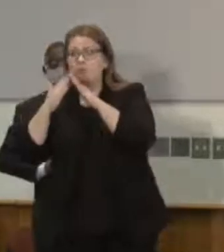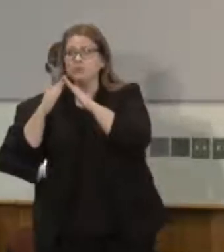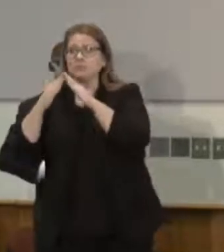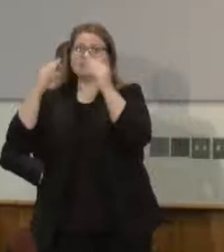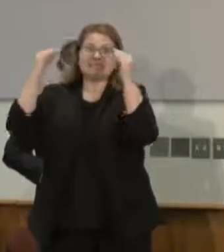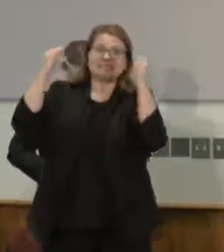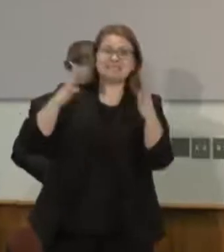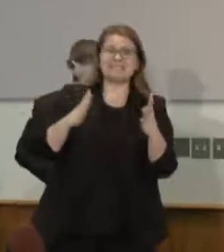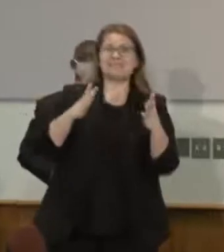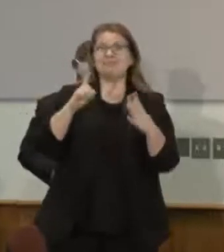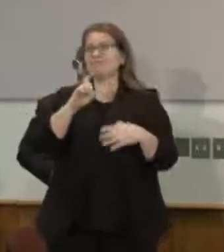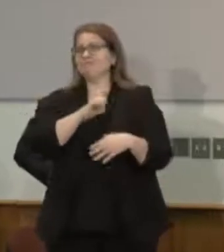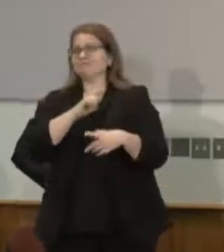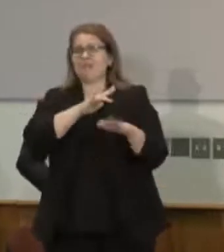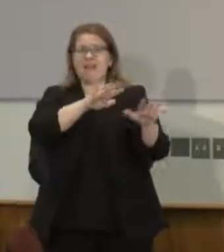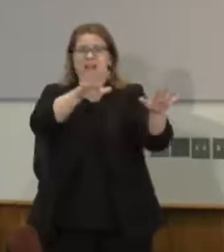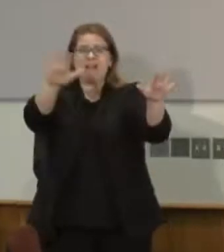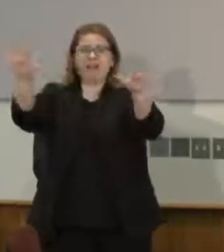legislators